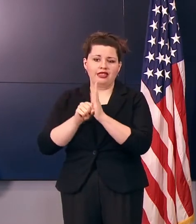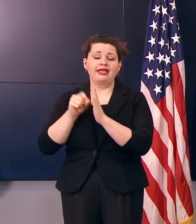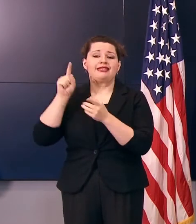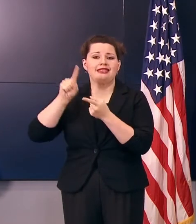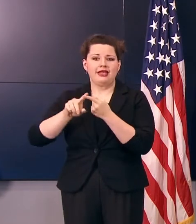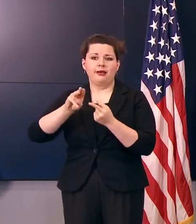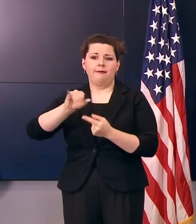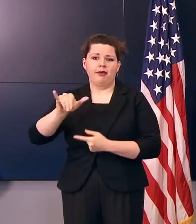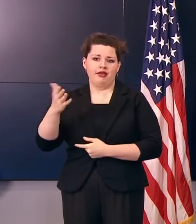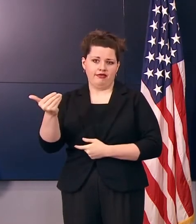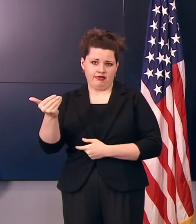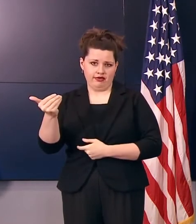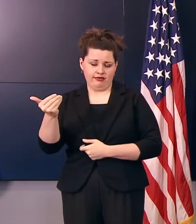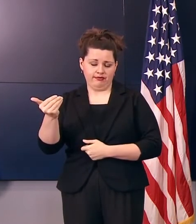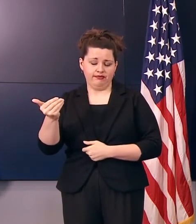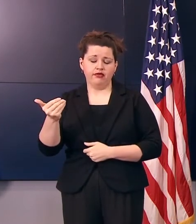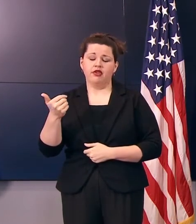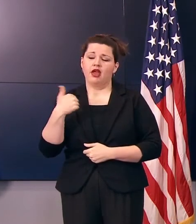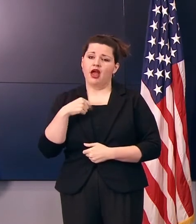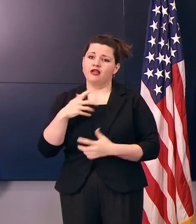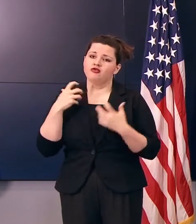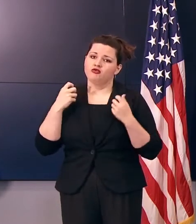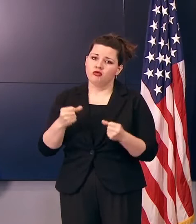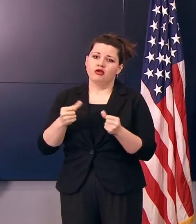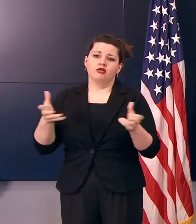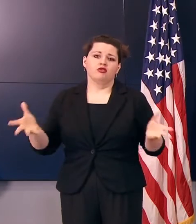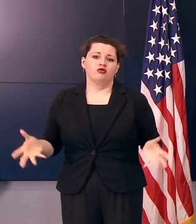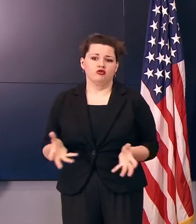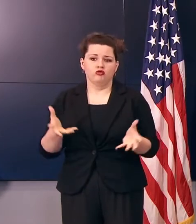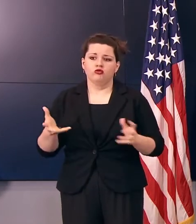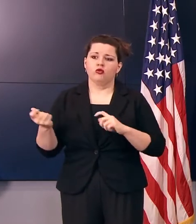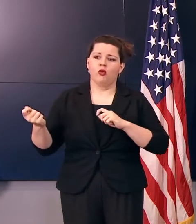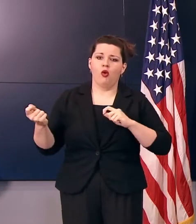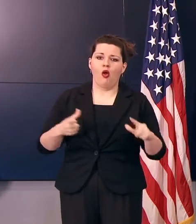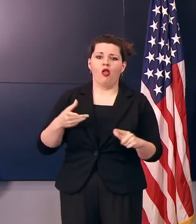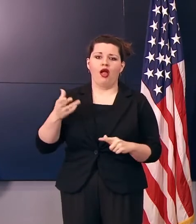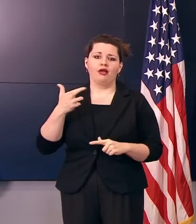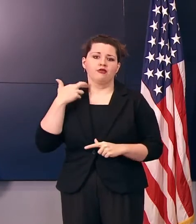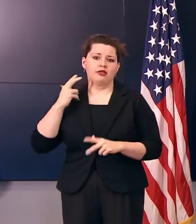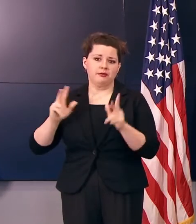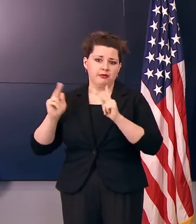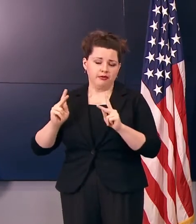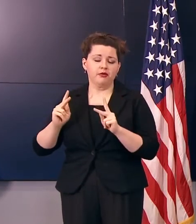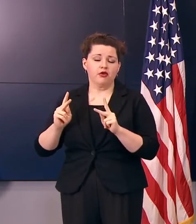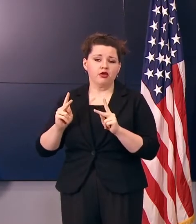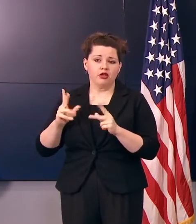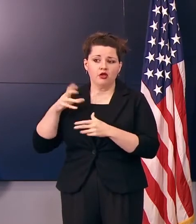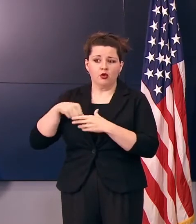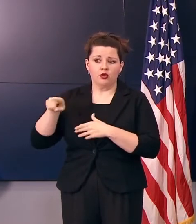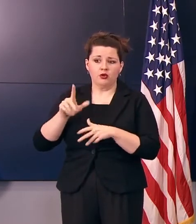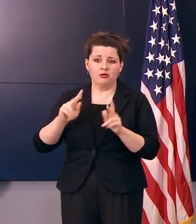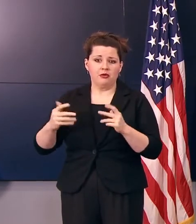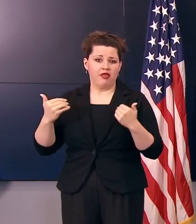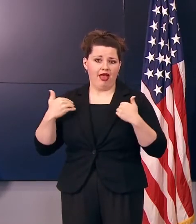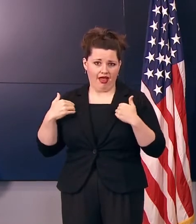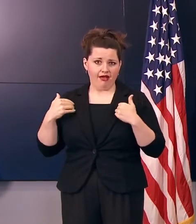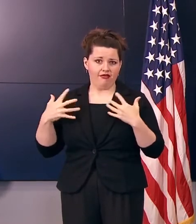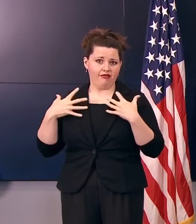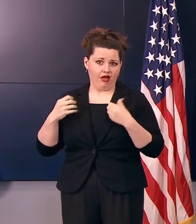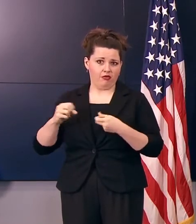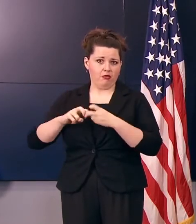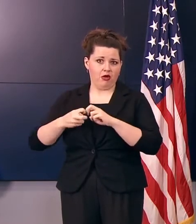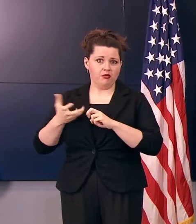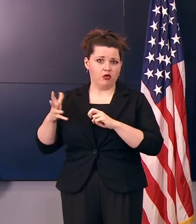May 15th. I strongly encourage all vulnerable Iowans, including those with pre-existing conditions